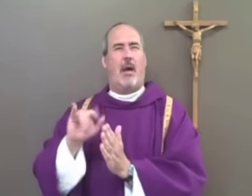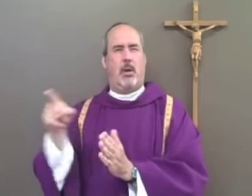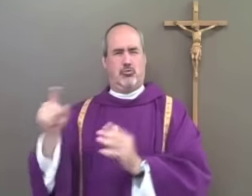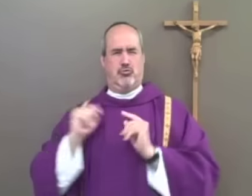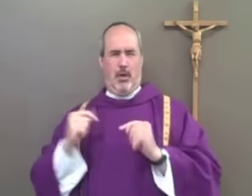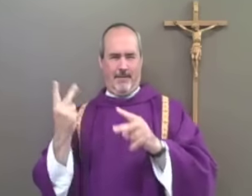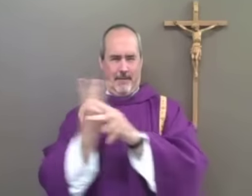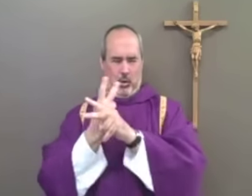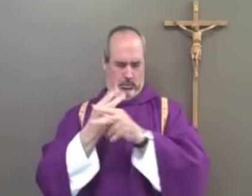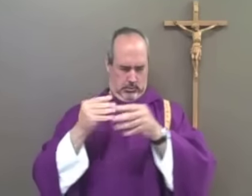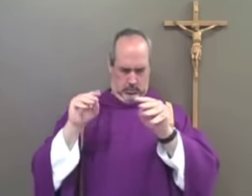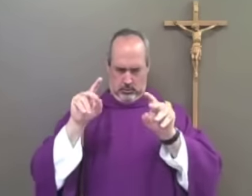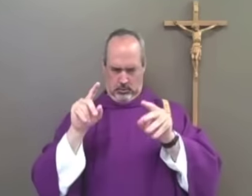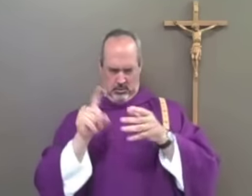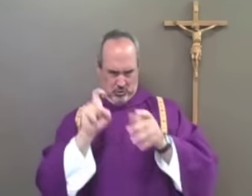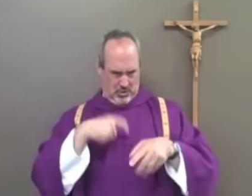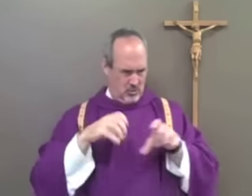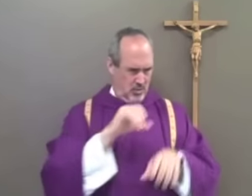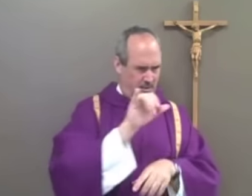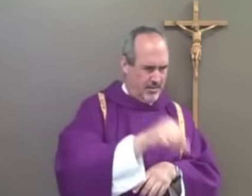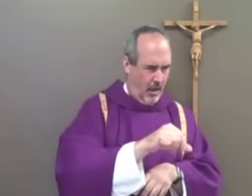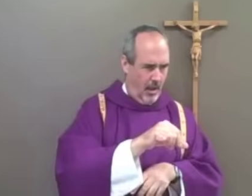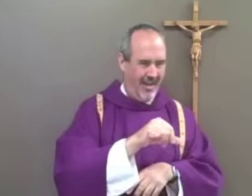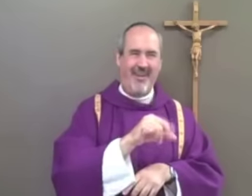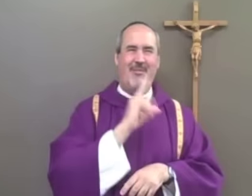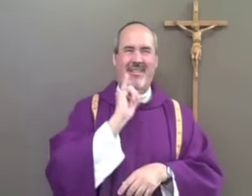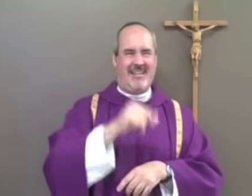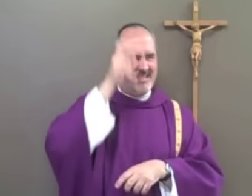desert to pray and to figure it all out.